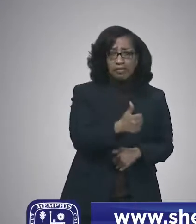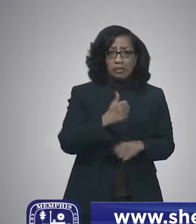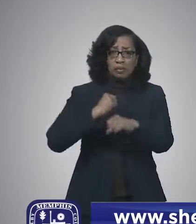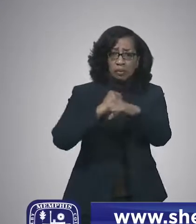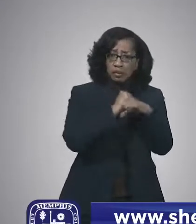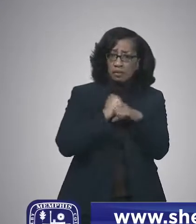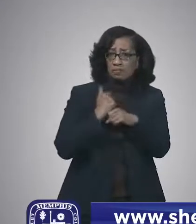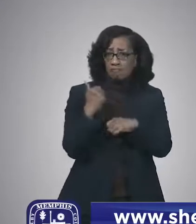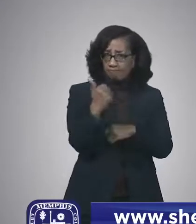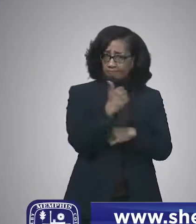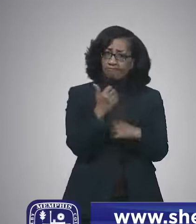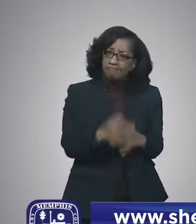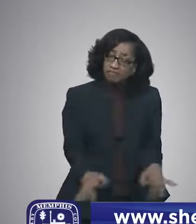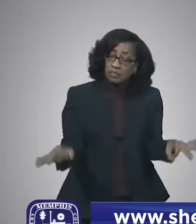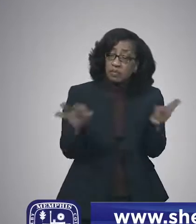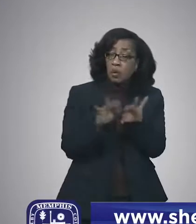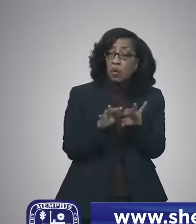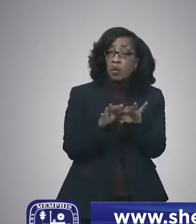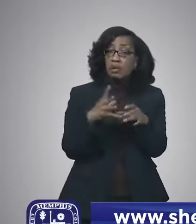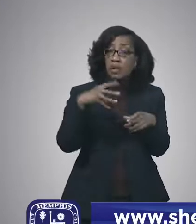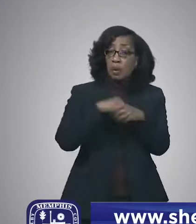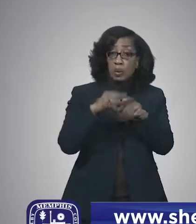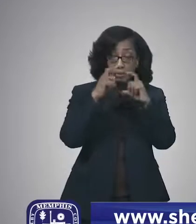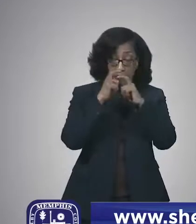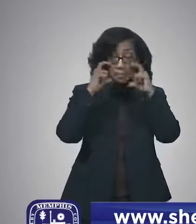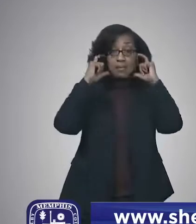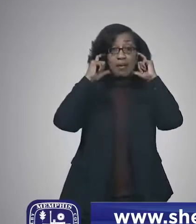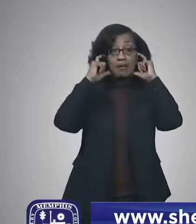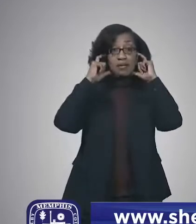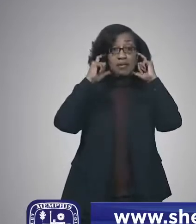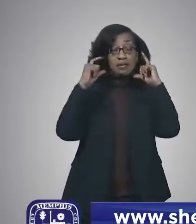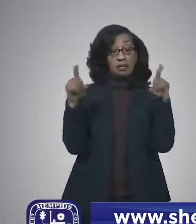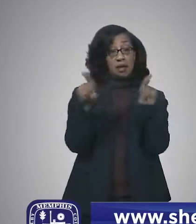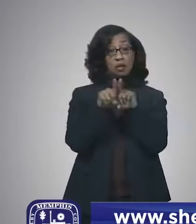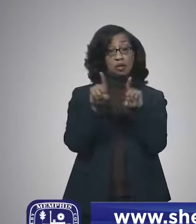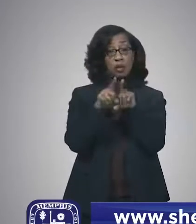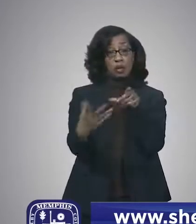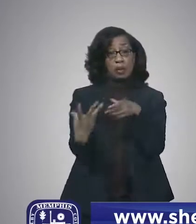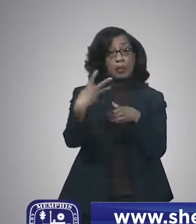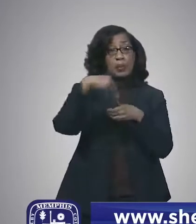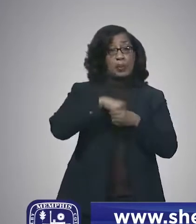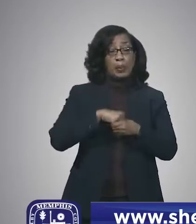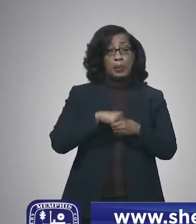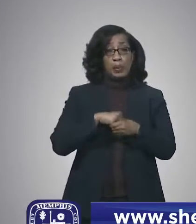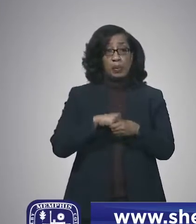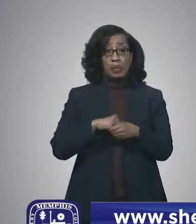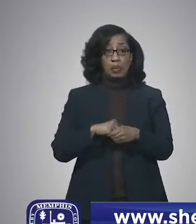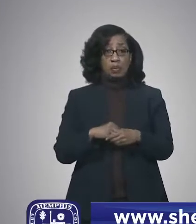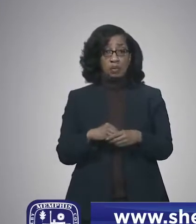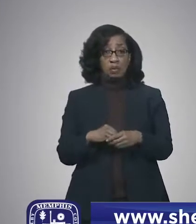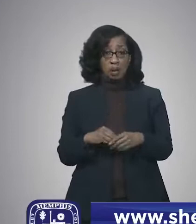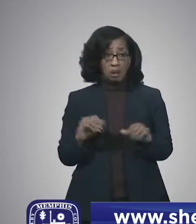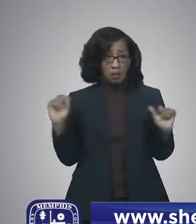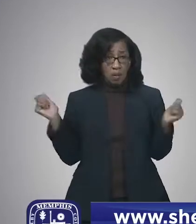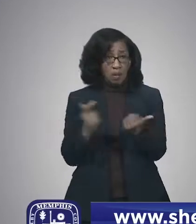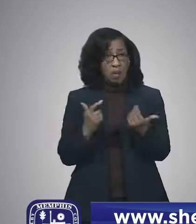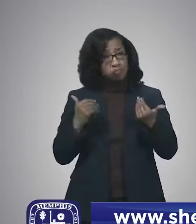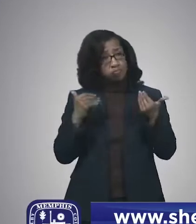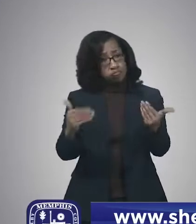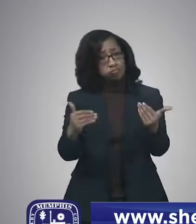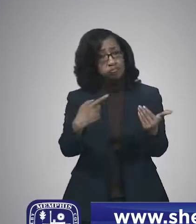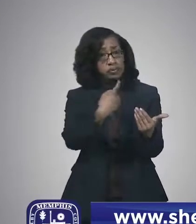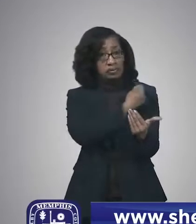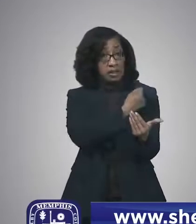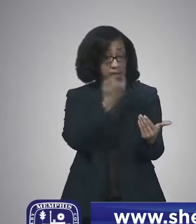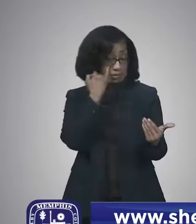protect themselves. And that includes masking up, that includes getting everyone vaccinated who is eligible, and for